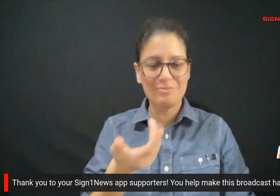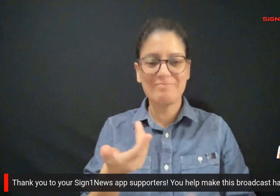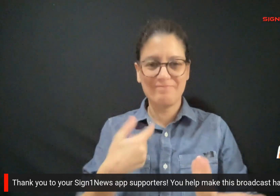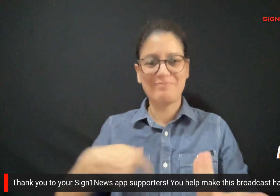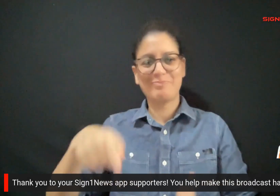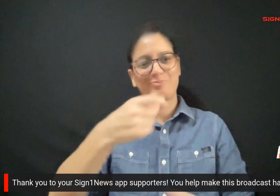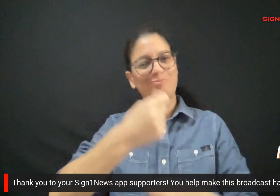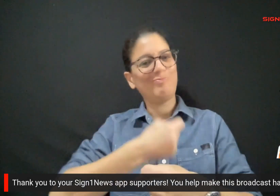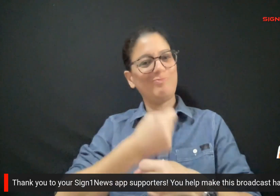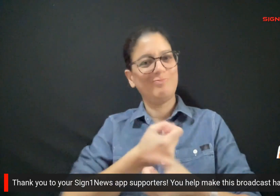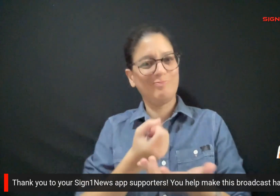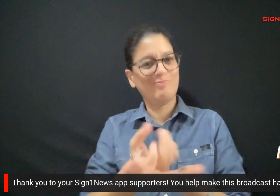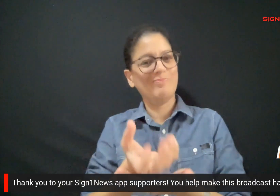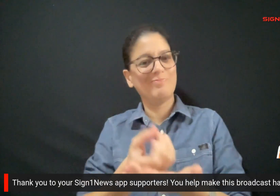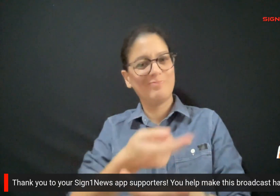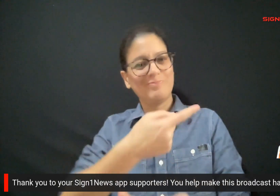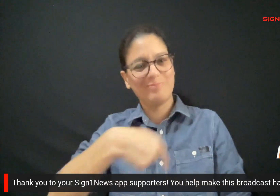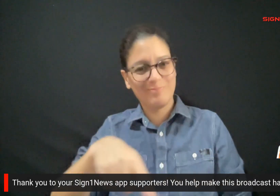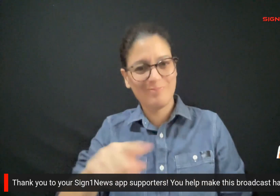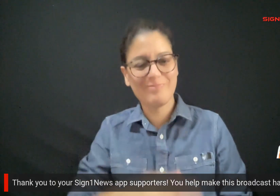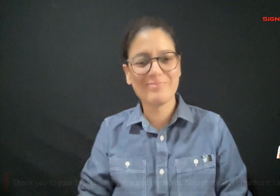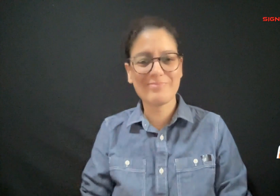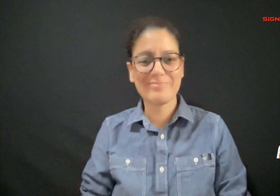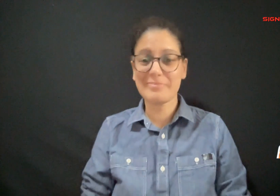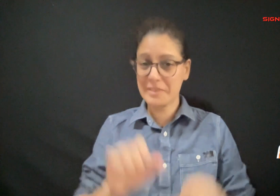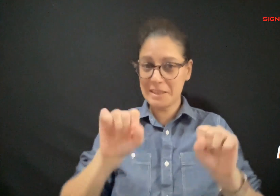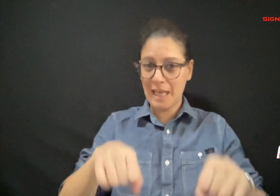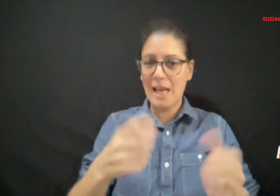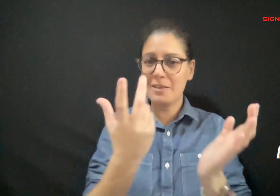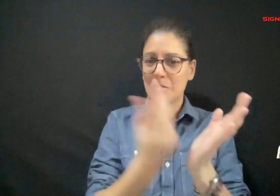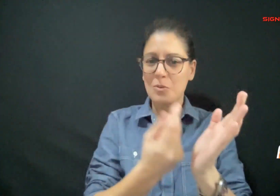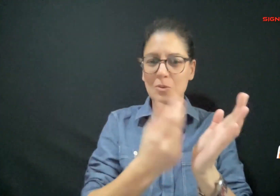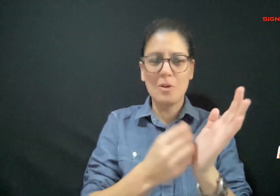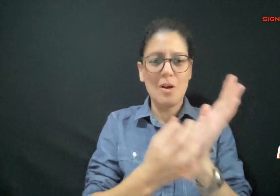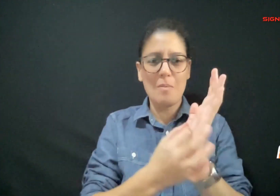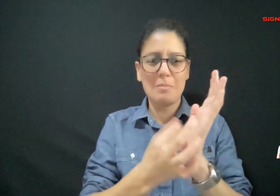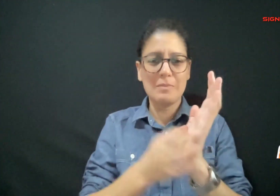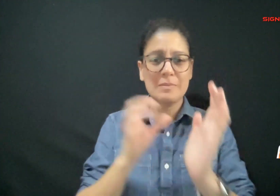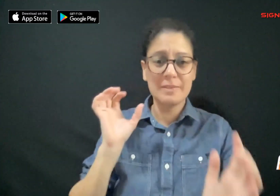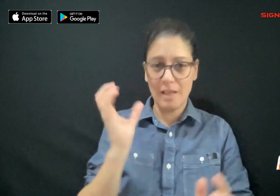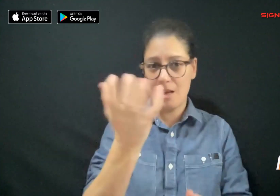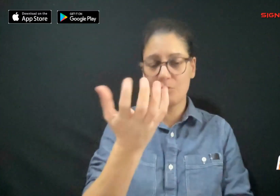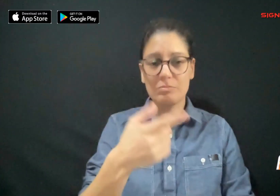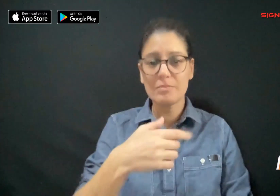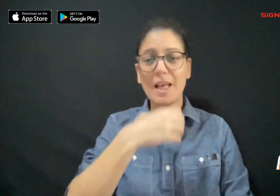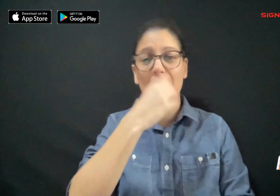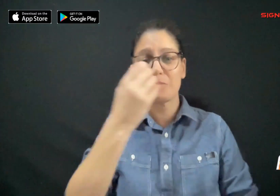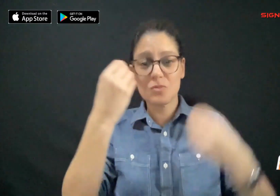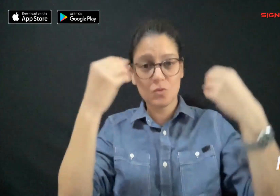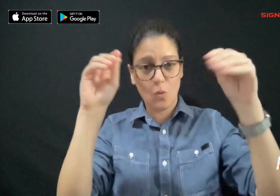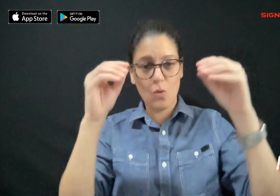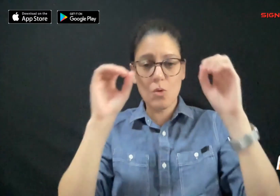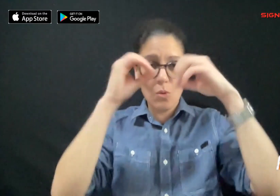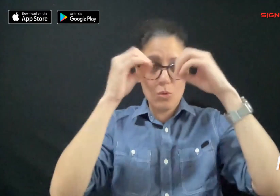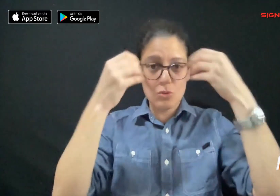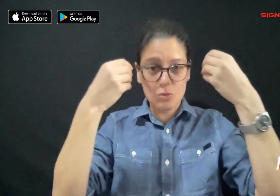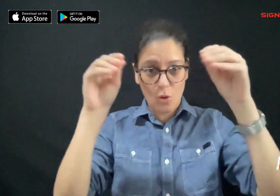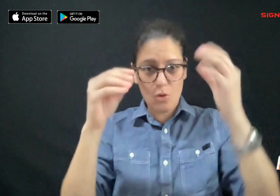broadcast happen you can download the sign one news app by heading to the app store or Google Play Store on your